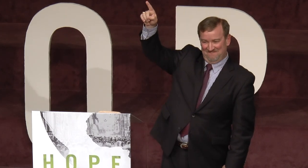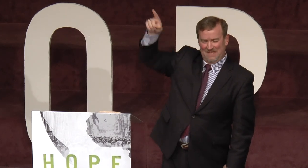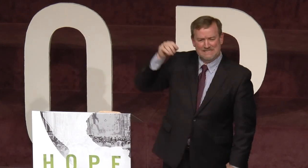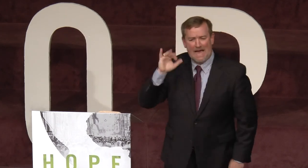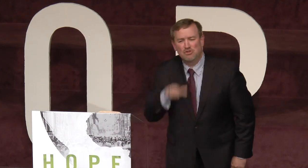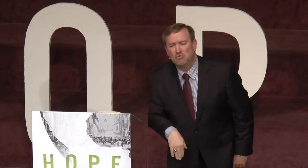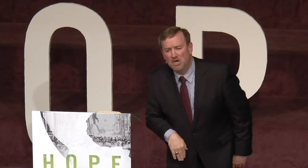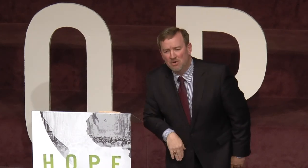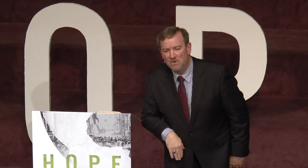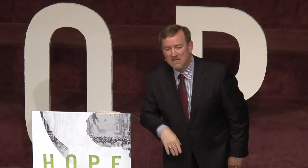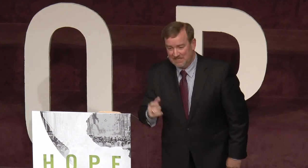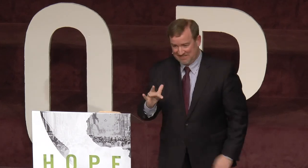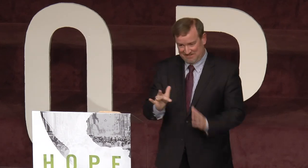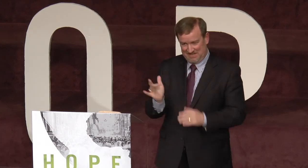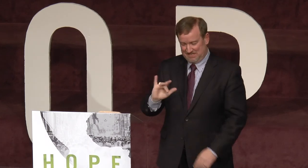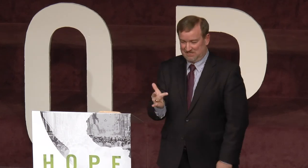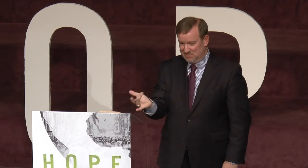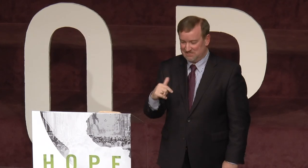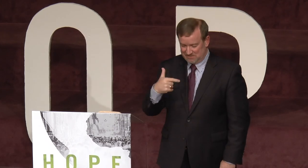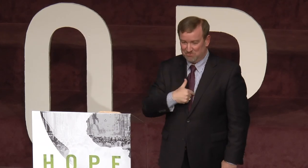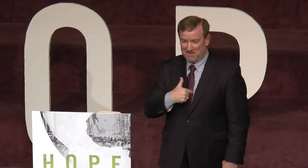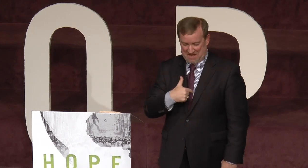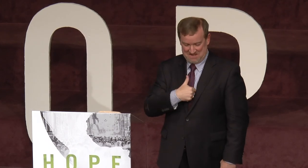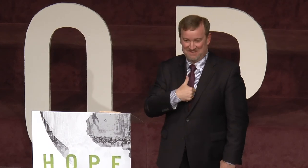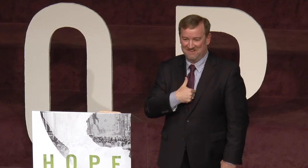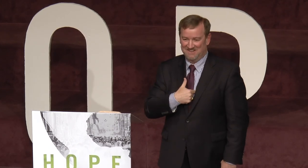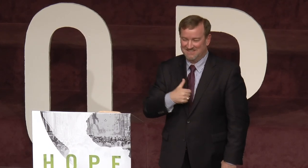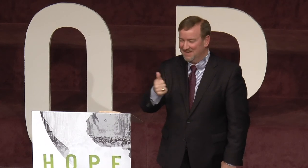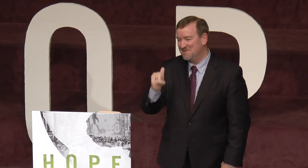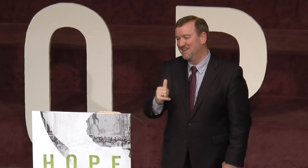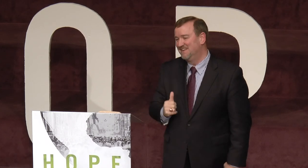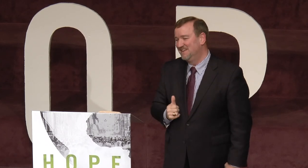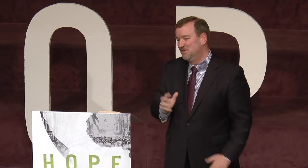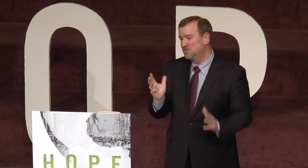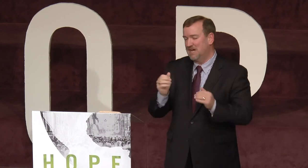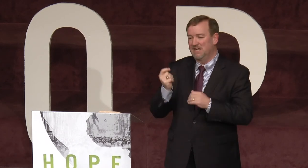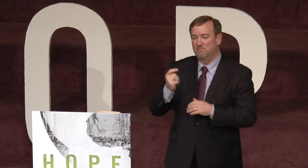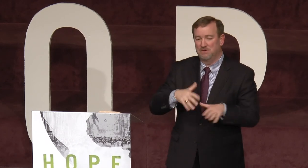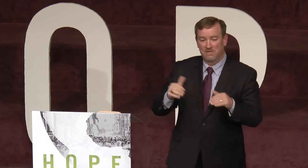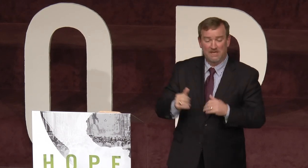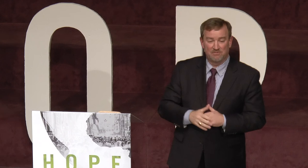I said, how do you know? He said, he did Jesus with one hand here. I said, amen. We chatted a little bit and we left.